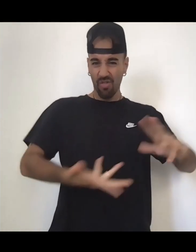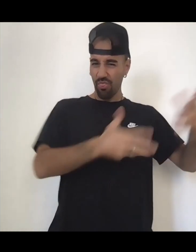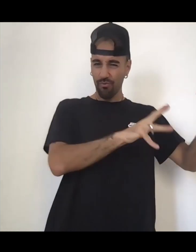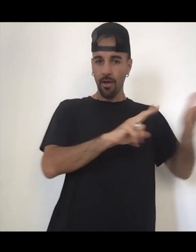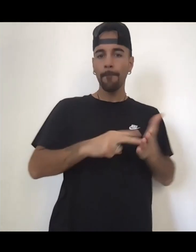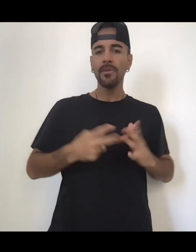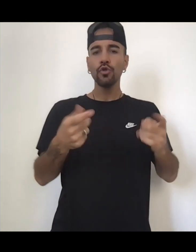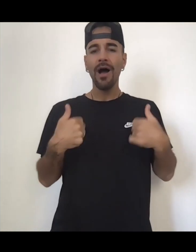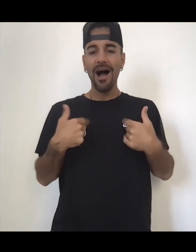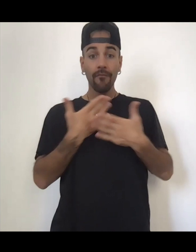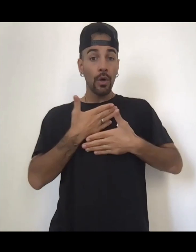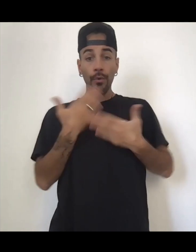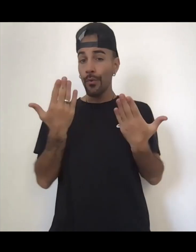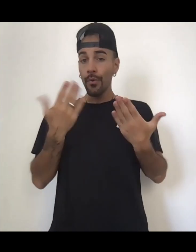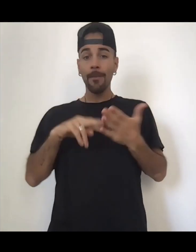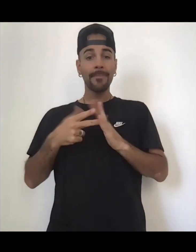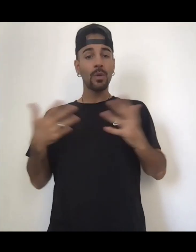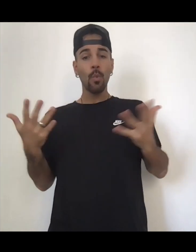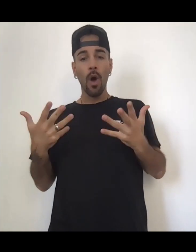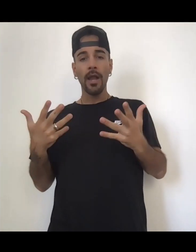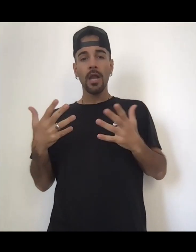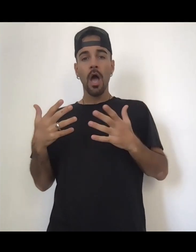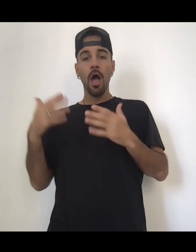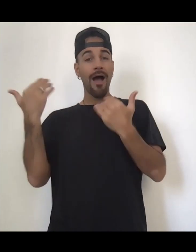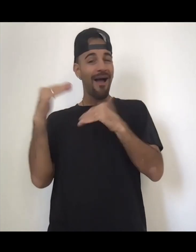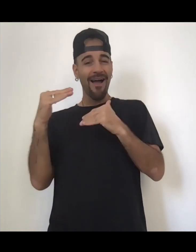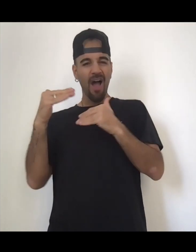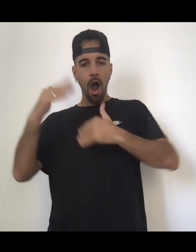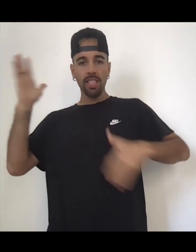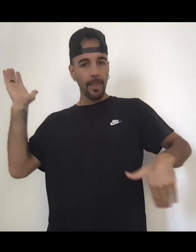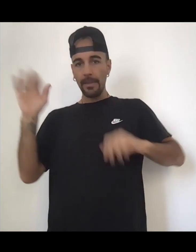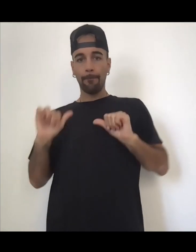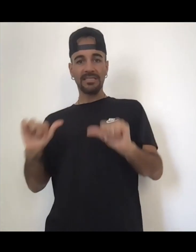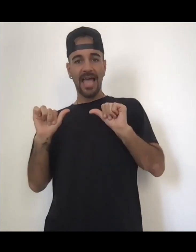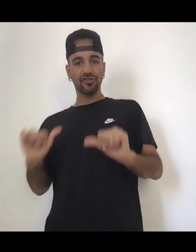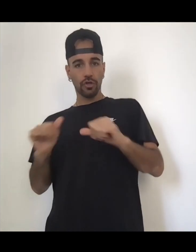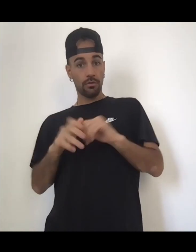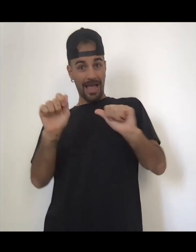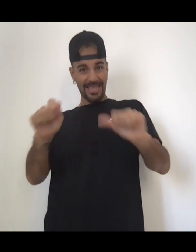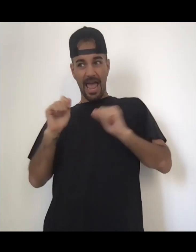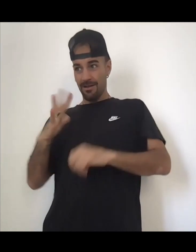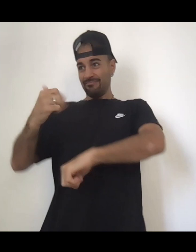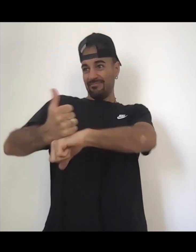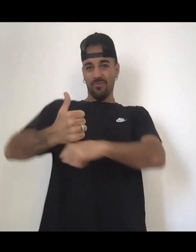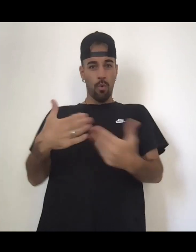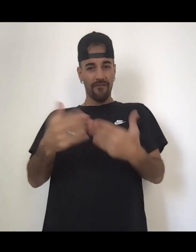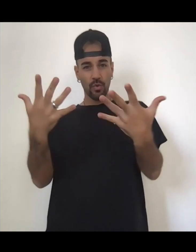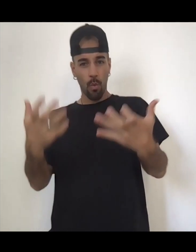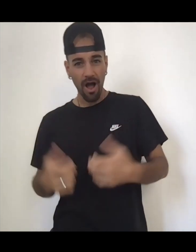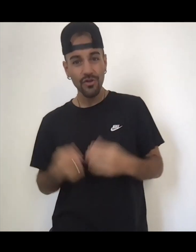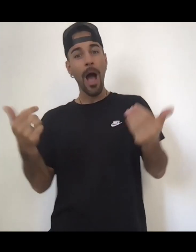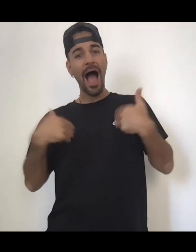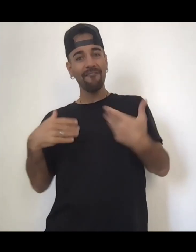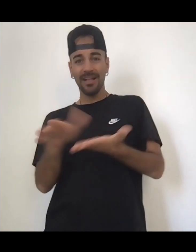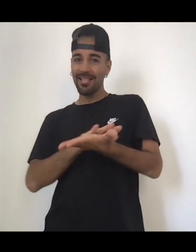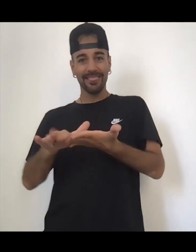know what I mean like your external world matched your old vibration if you've been doing the work if you've been trying to change if you've been wanting